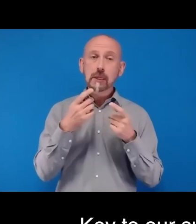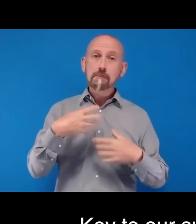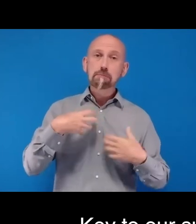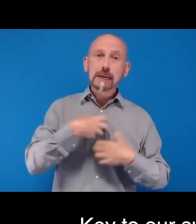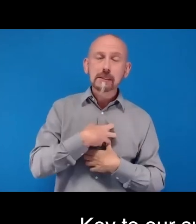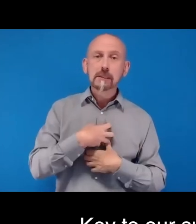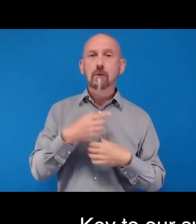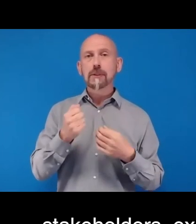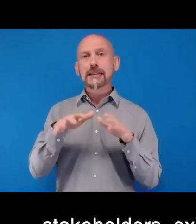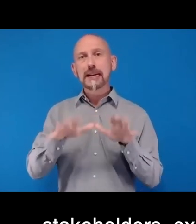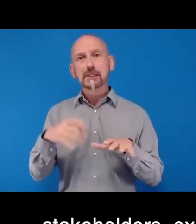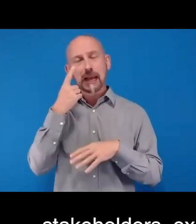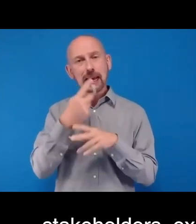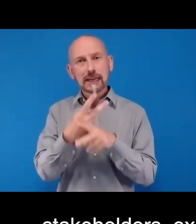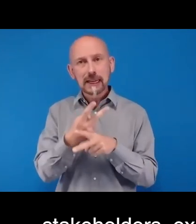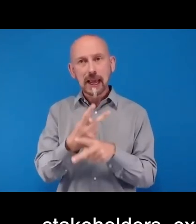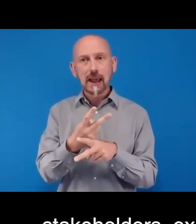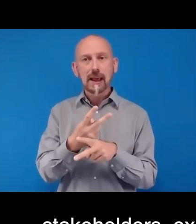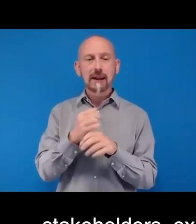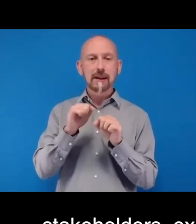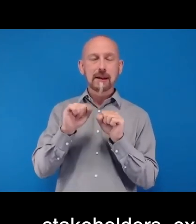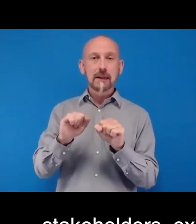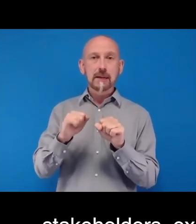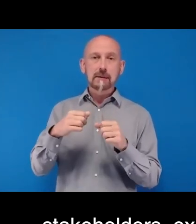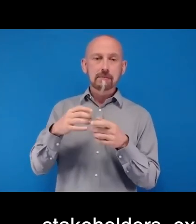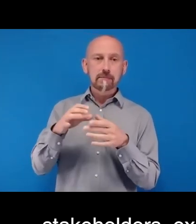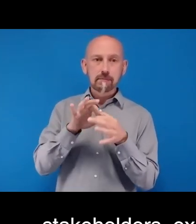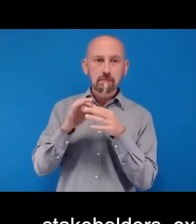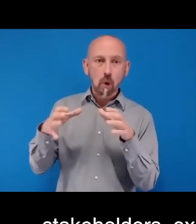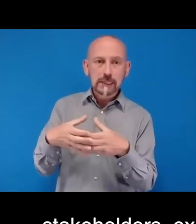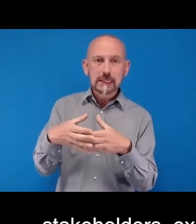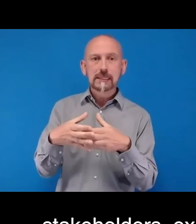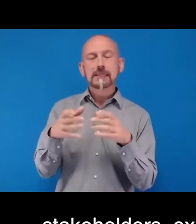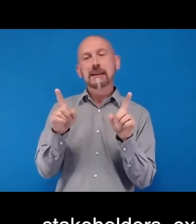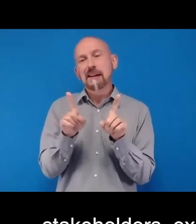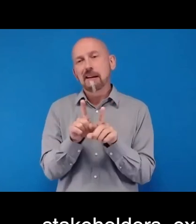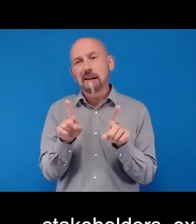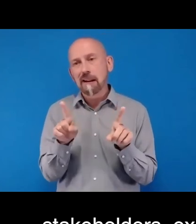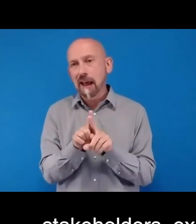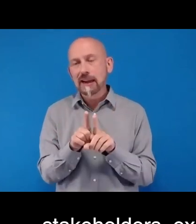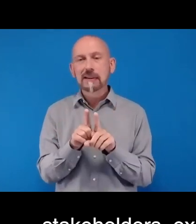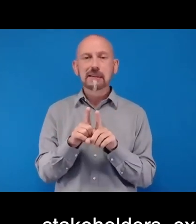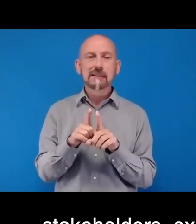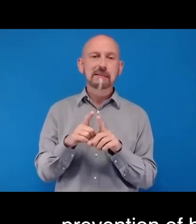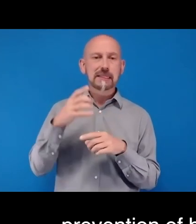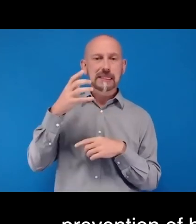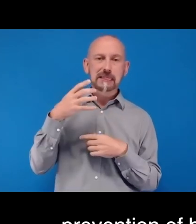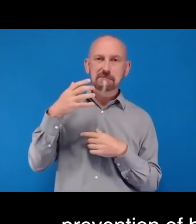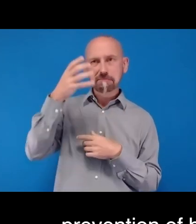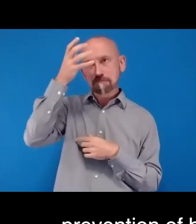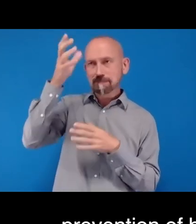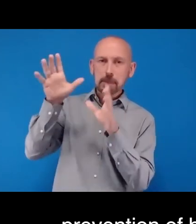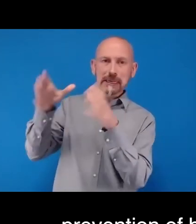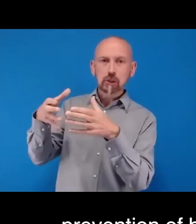body, like a prevention of planning committee, thus including Ministry of Health, and resources to support